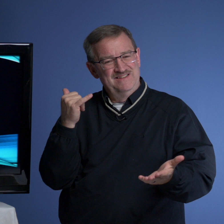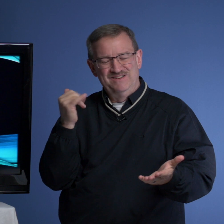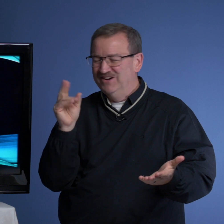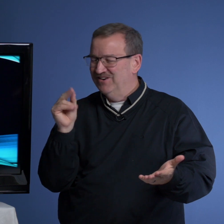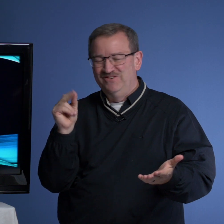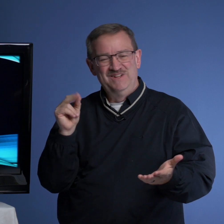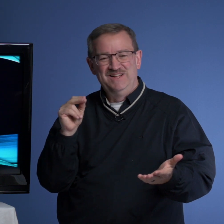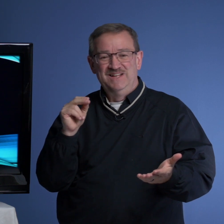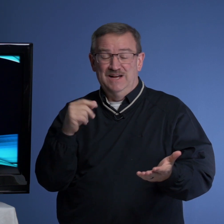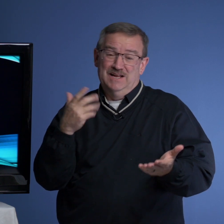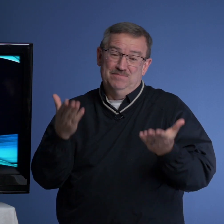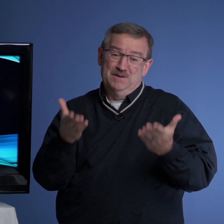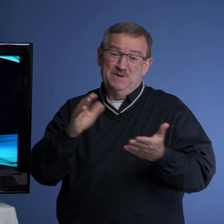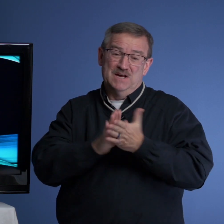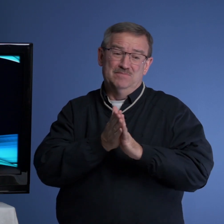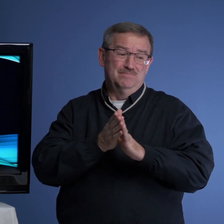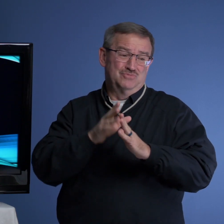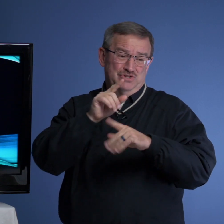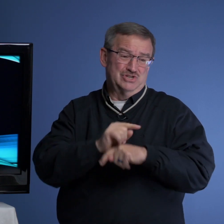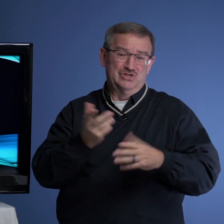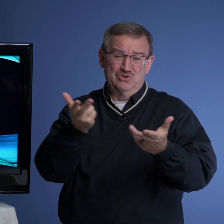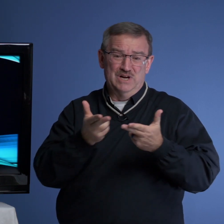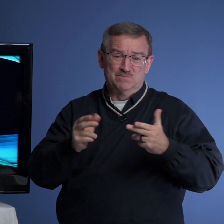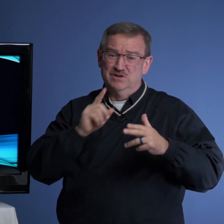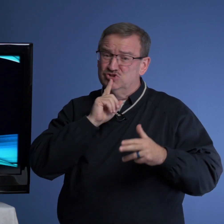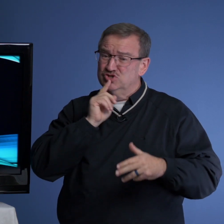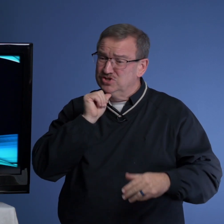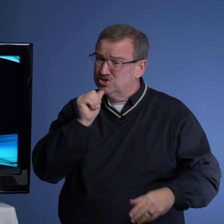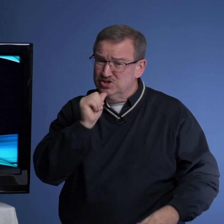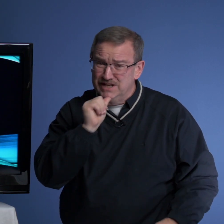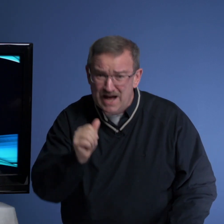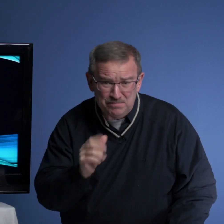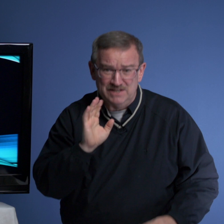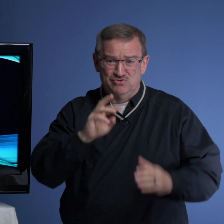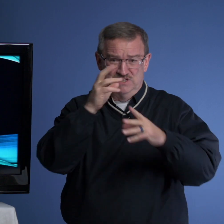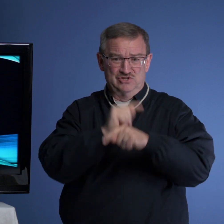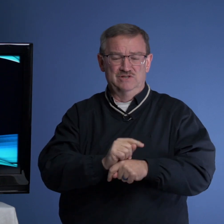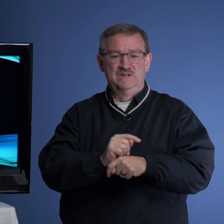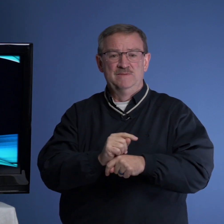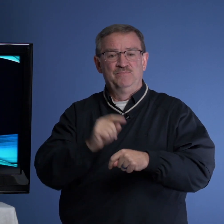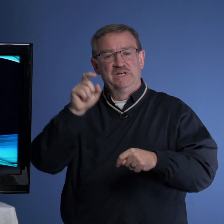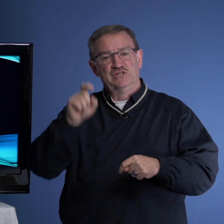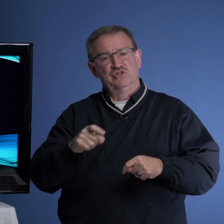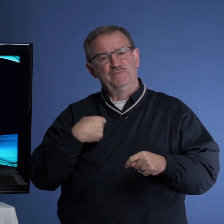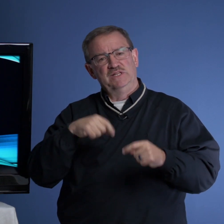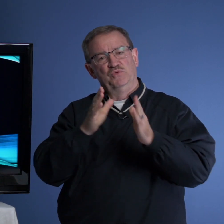No. It might become tradition to us, but it should not be tradition. It should be that we